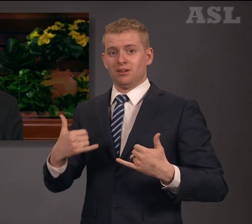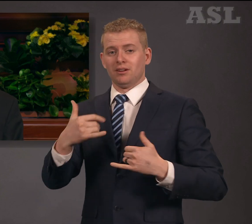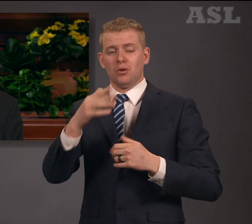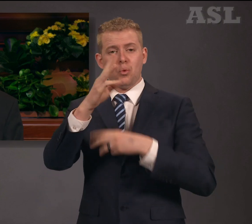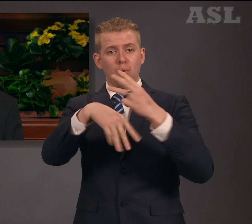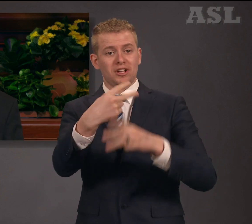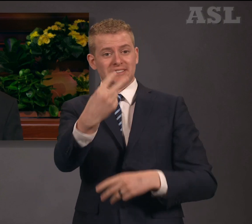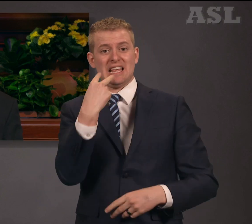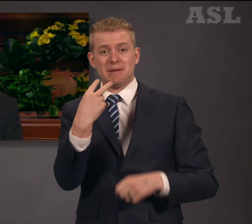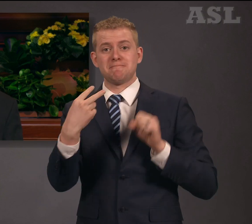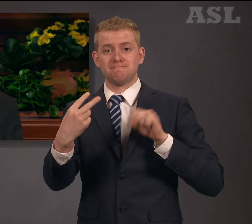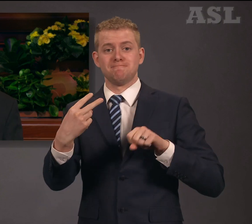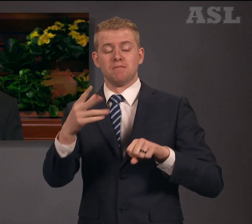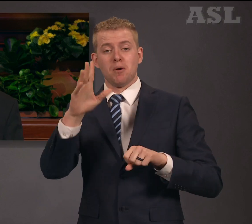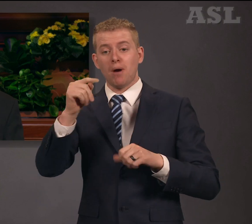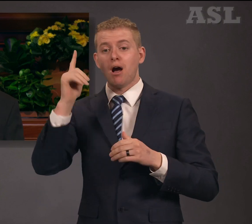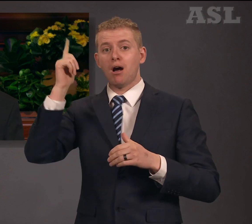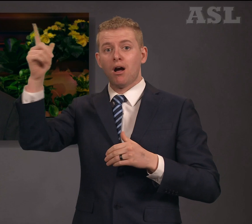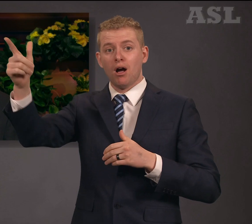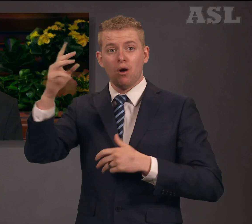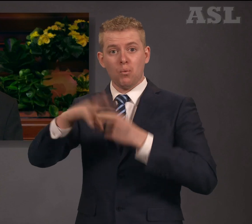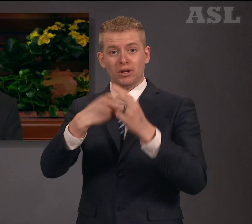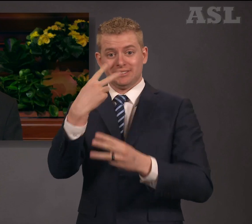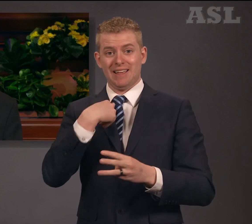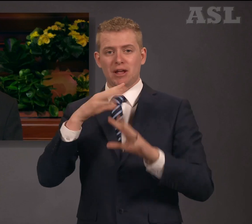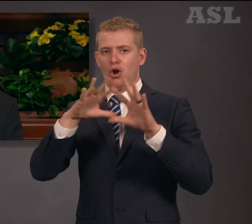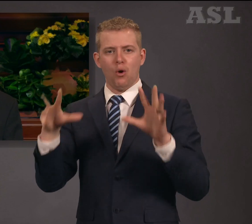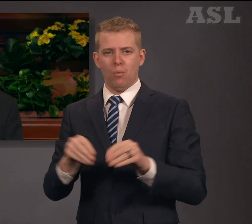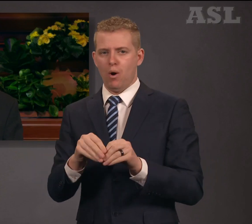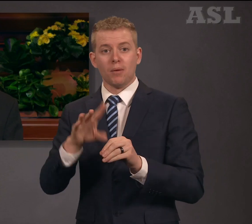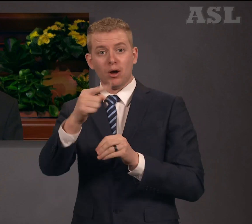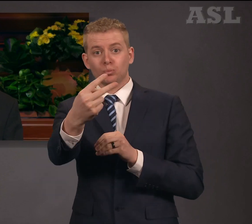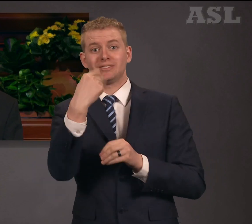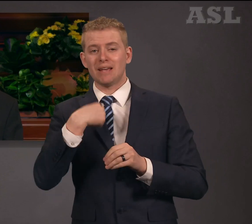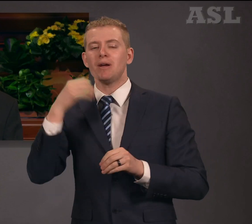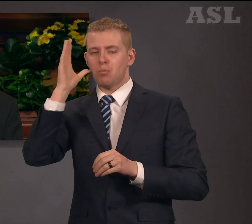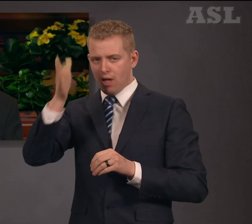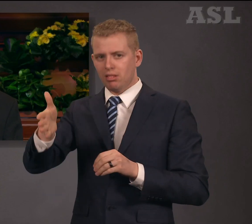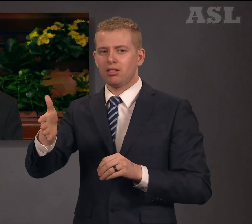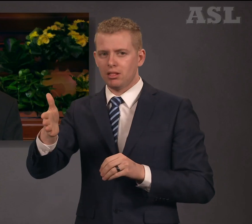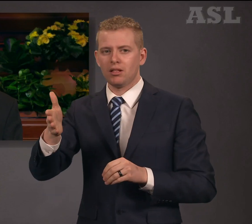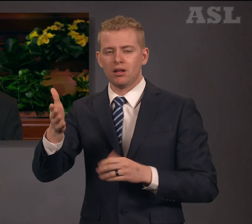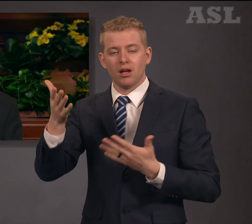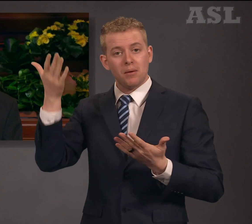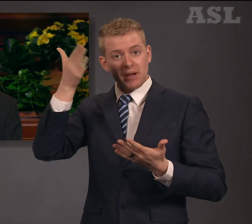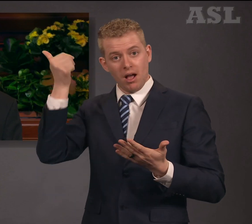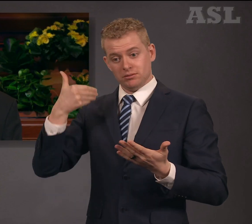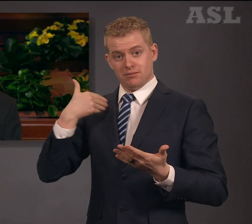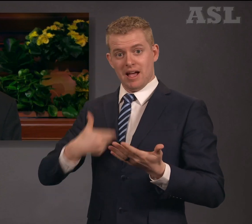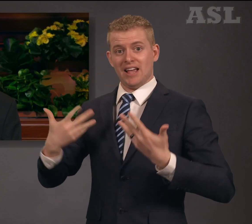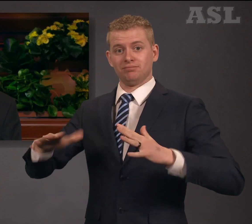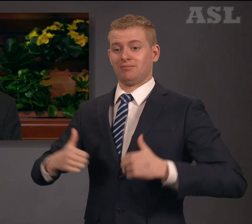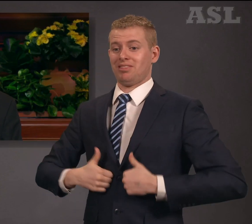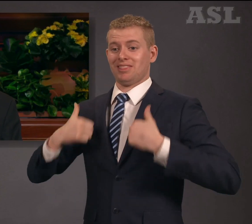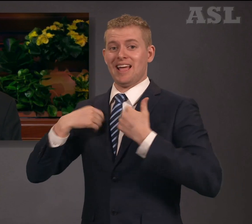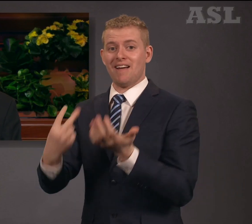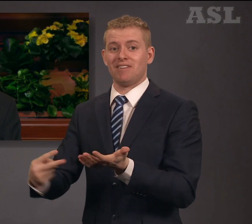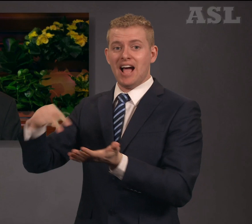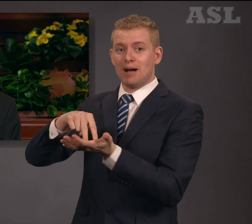world seeth me no more. But ye see me, because I live, you